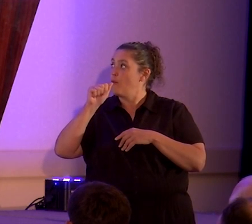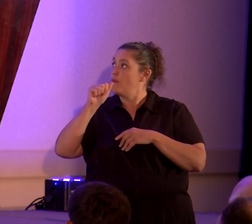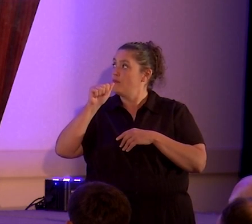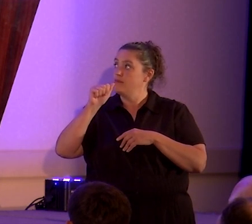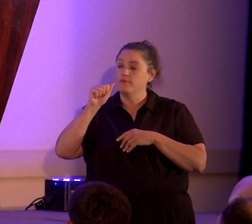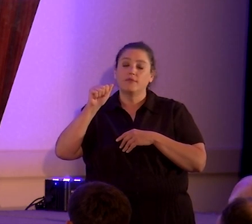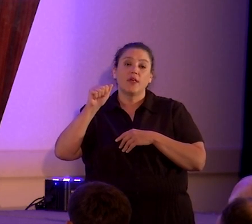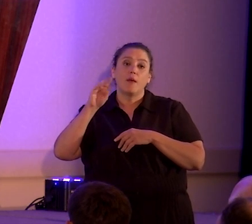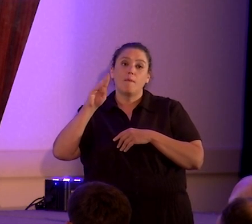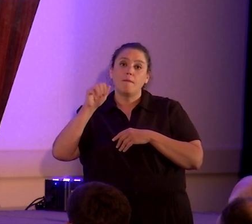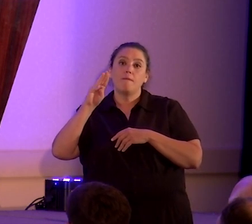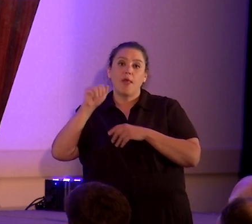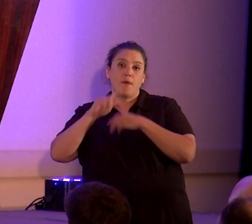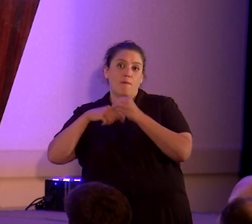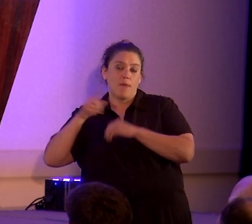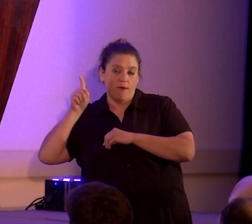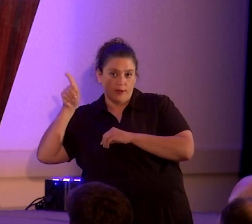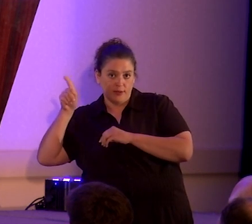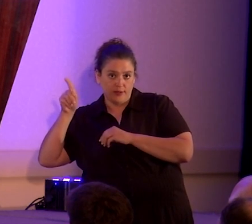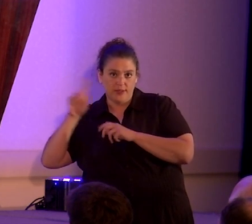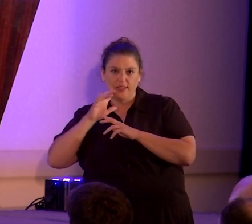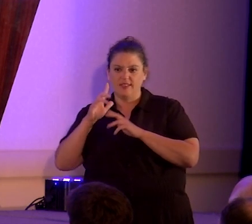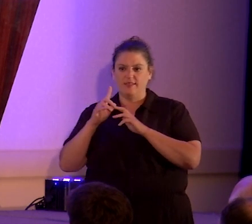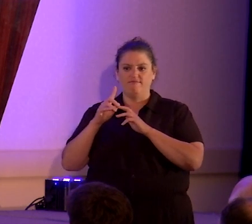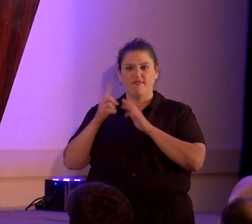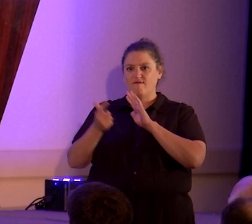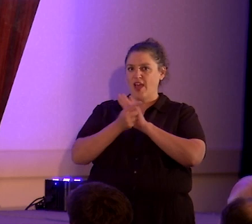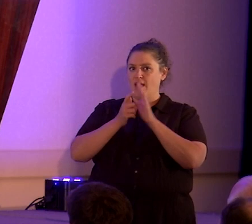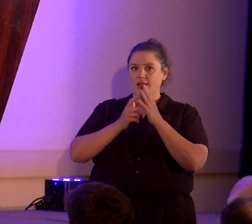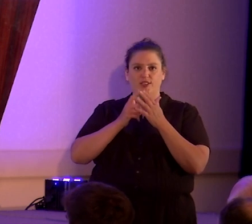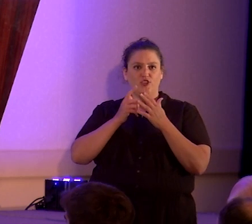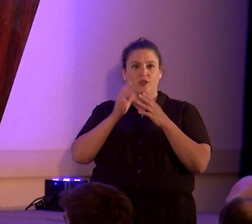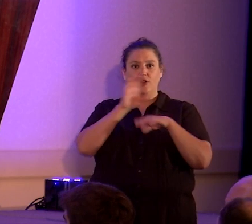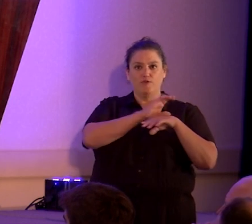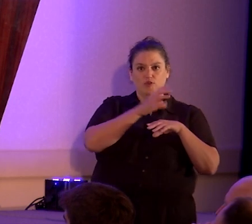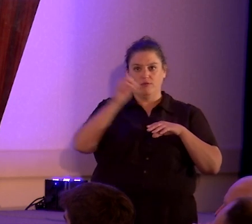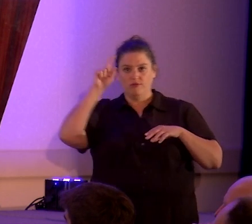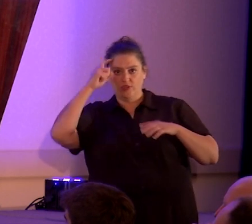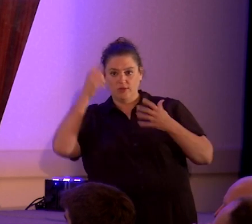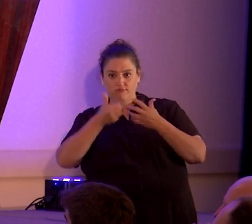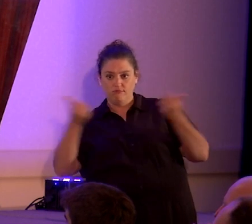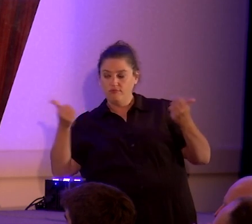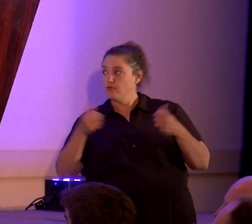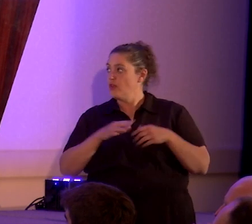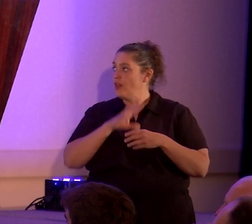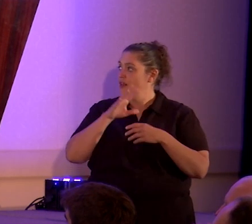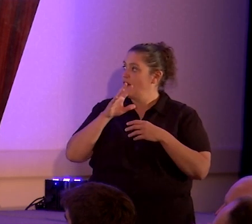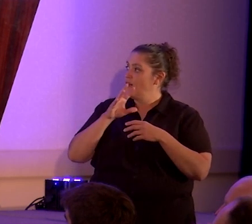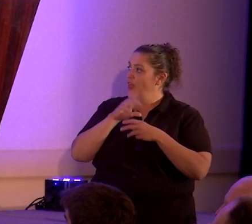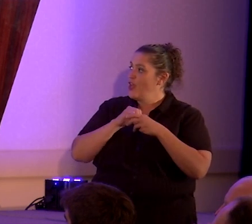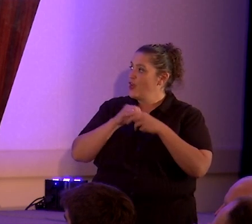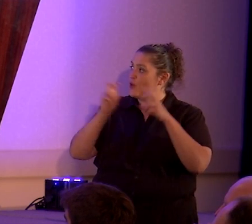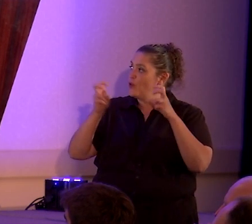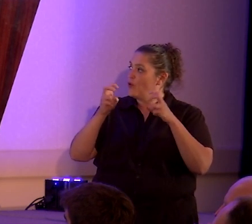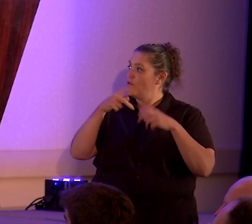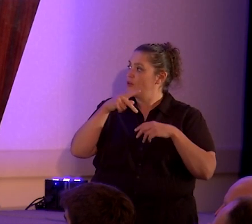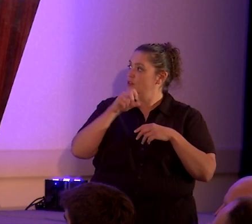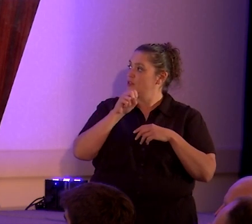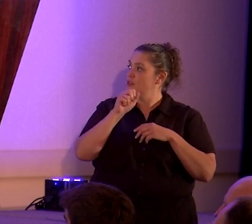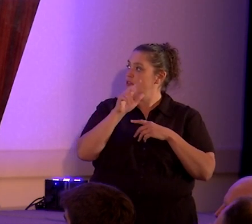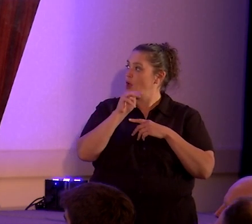brazen violation of church and state. They even quote Psalm 82, 4,